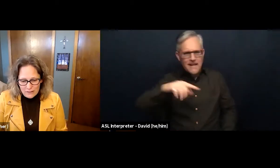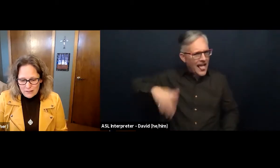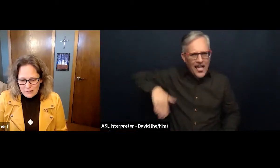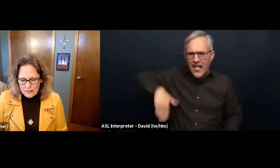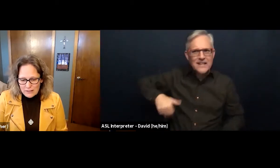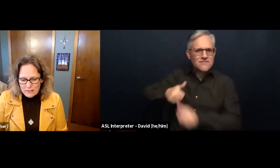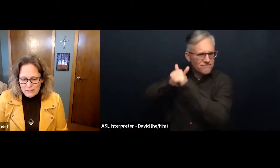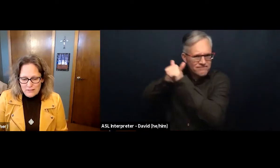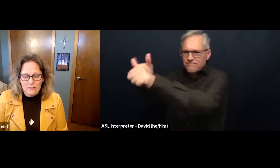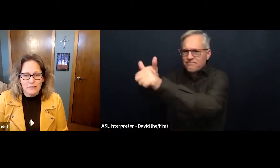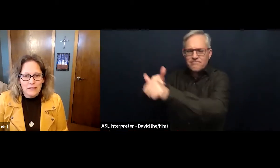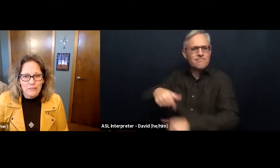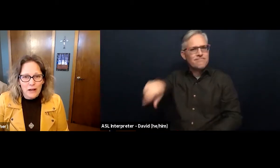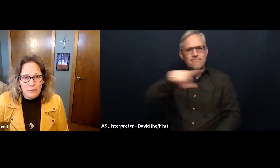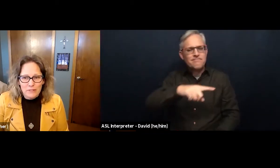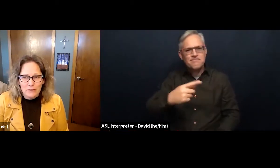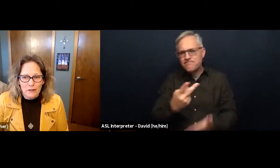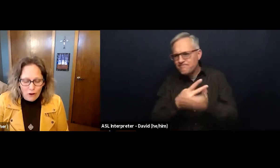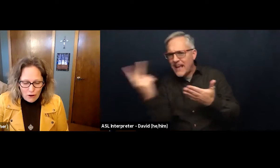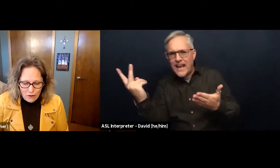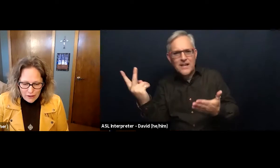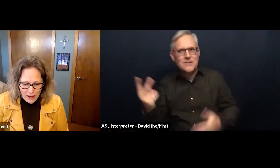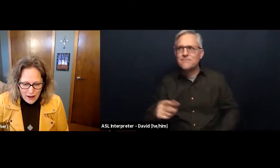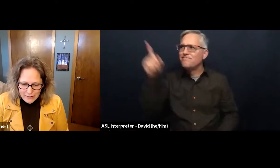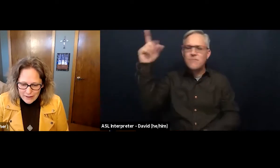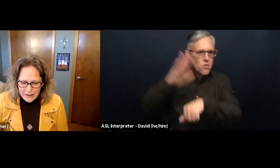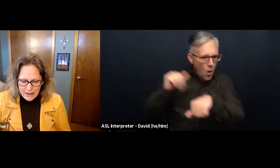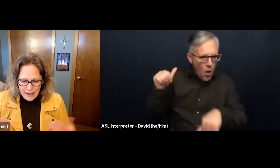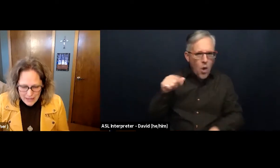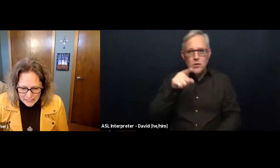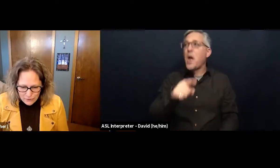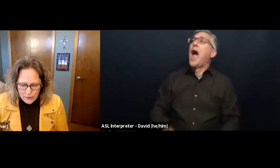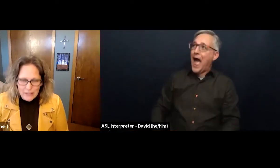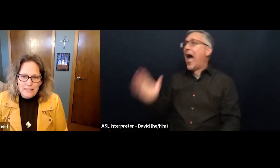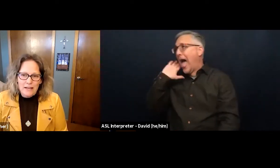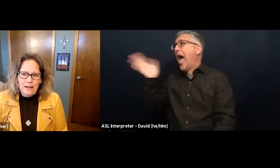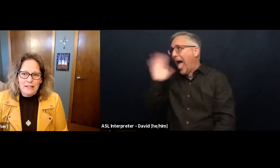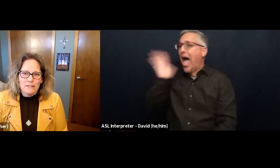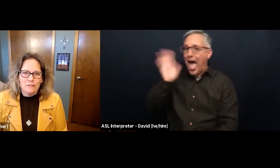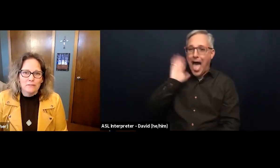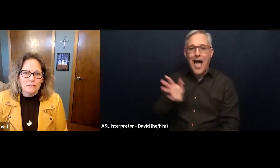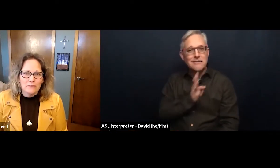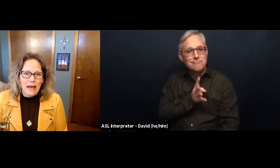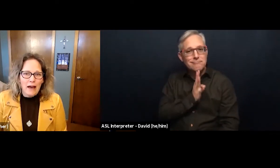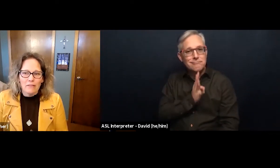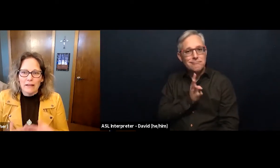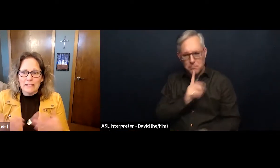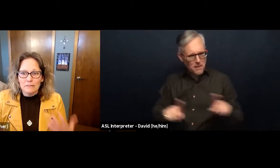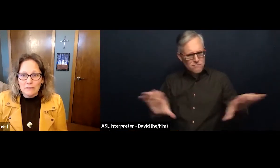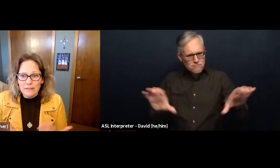to live up to the call that God has for us. And to live